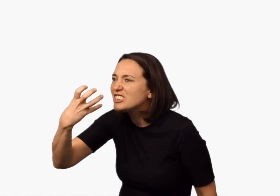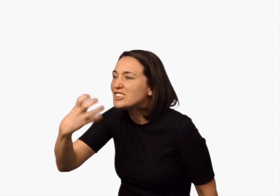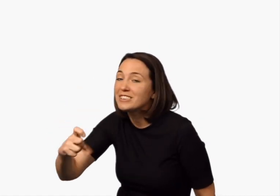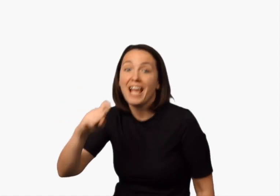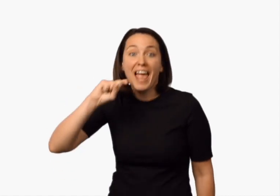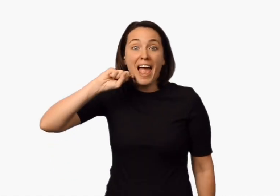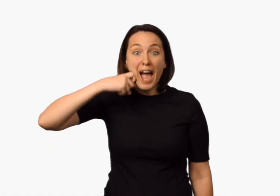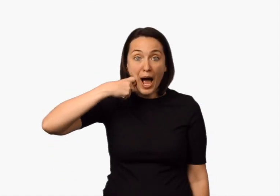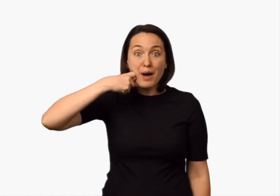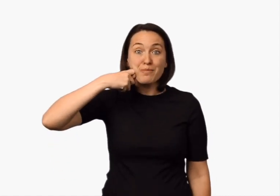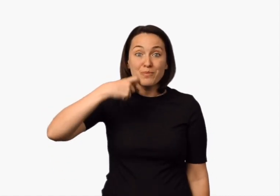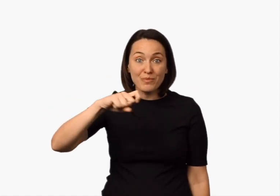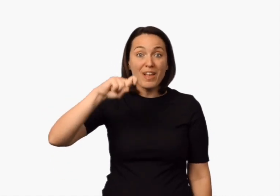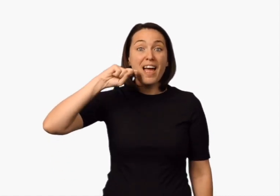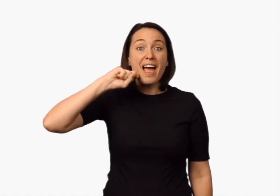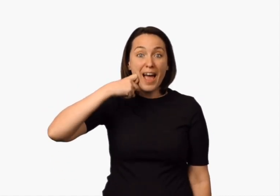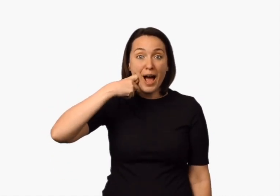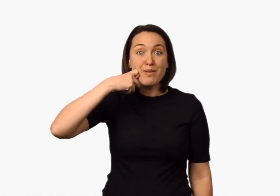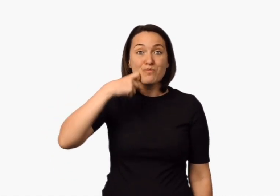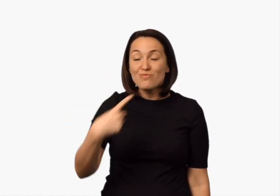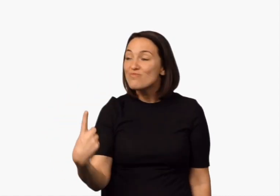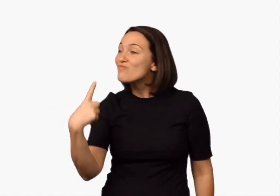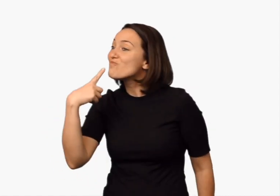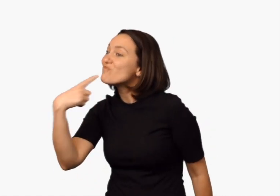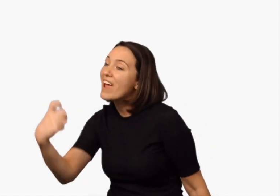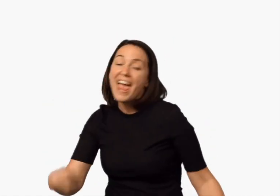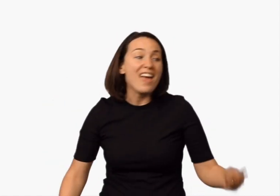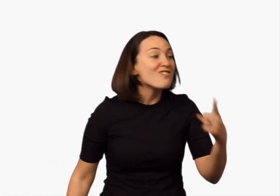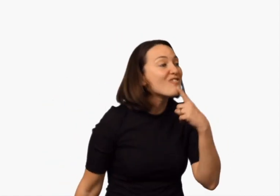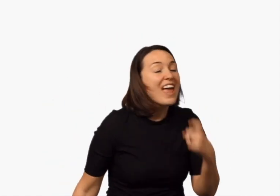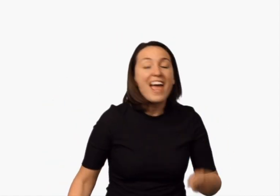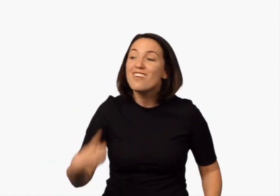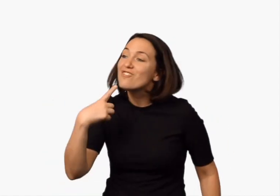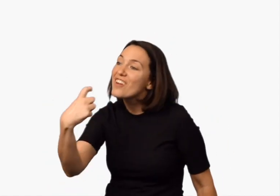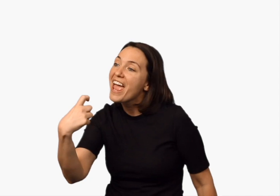crunch. Apple, apple. Red, red, red.